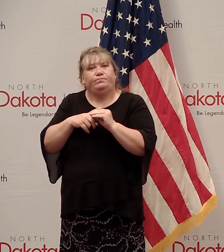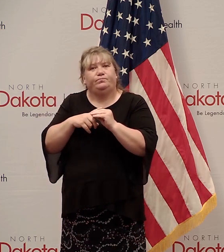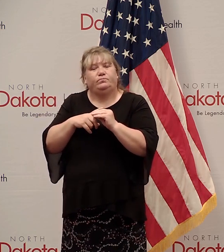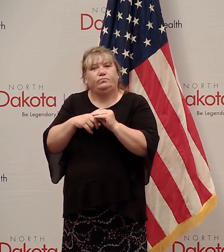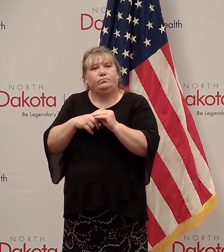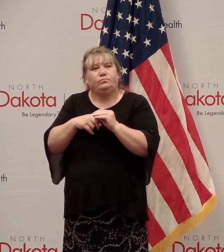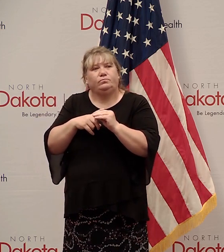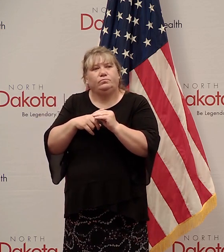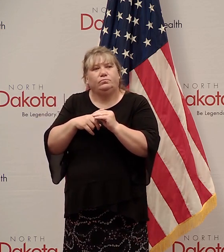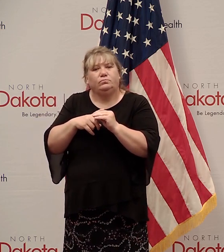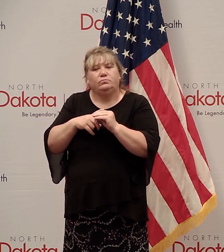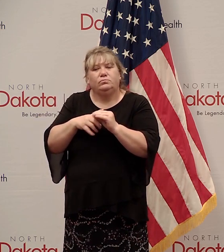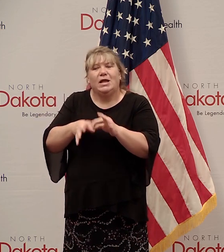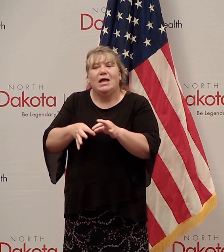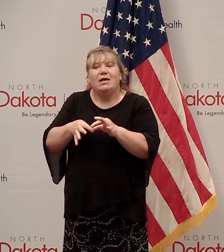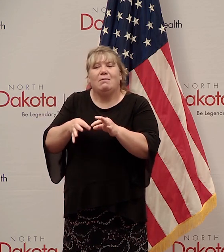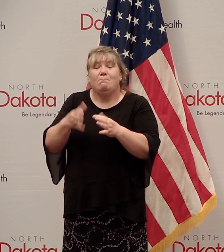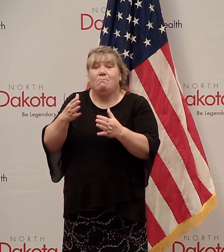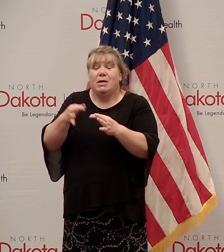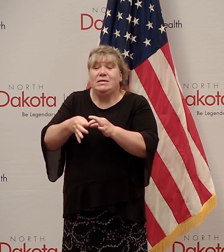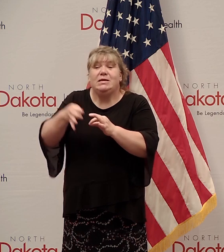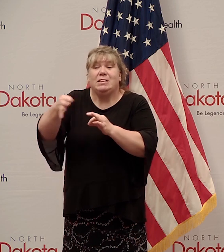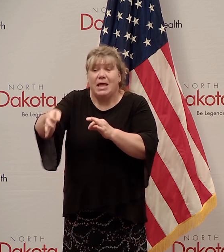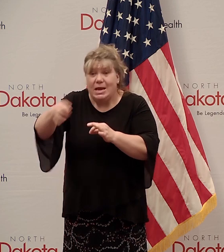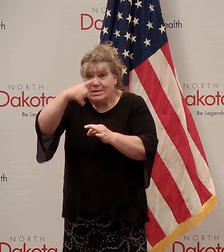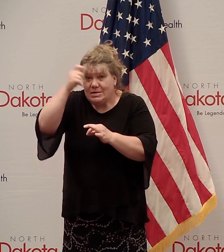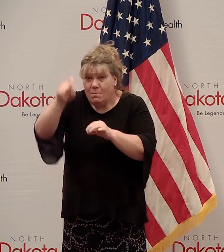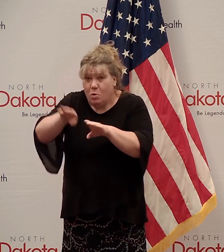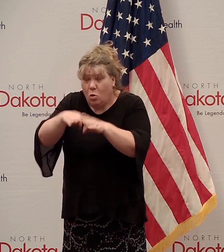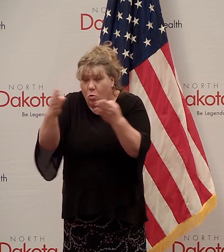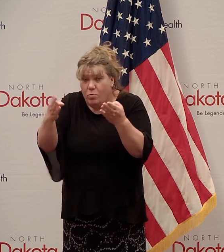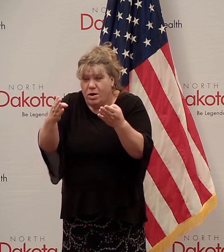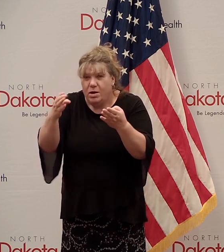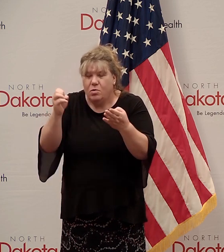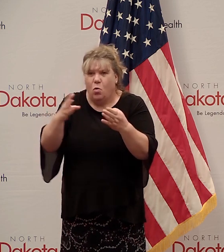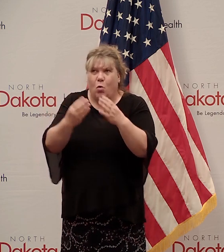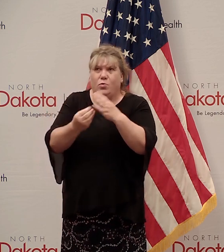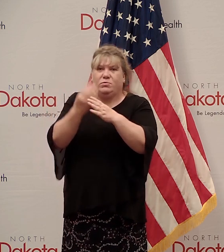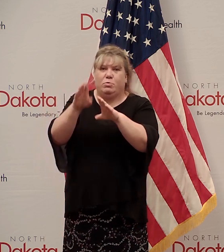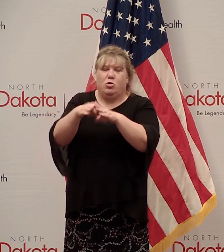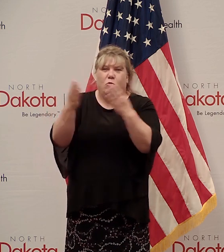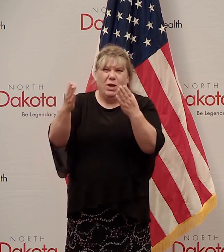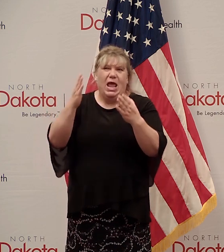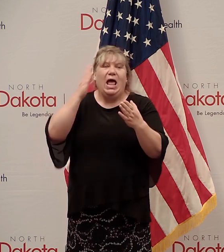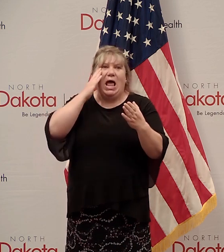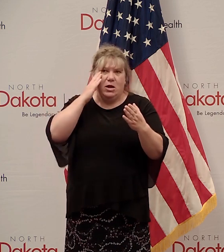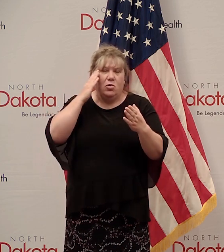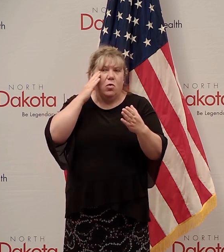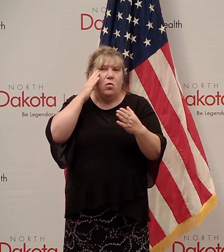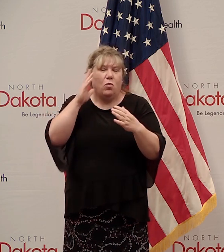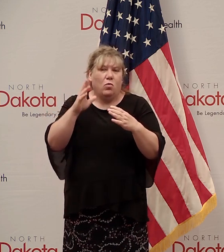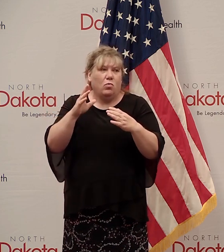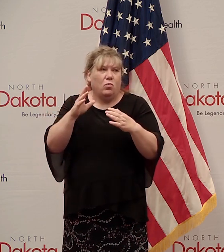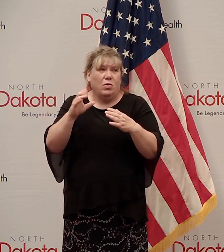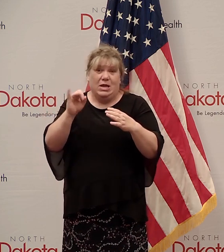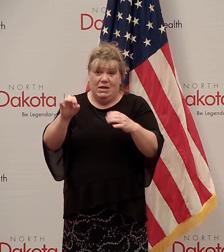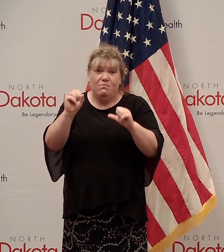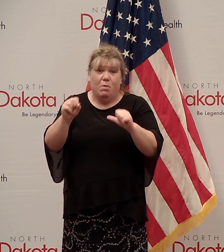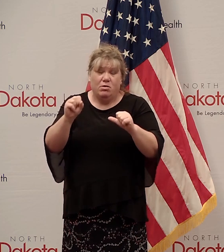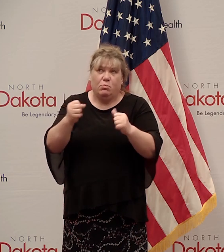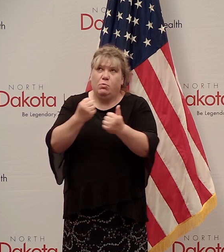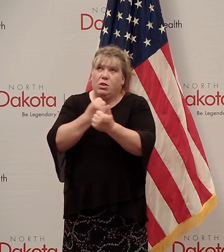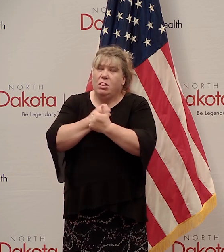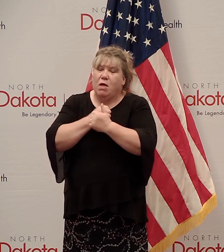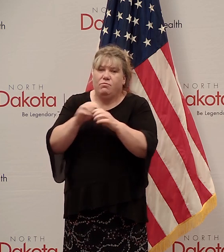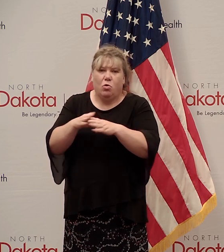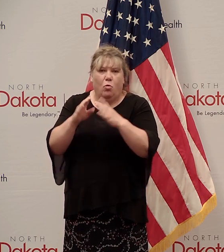delayed summer opening or spring opening. But I know that there is a desire, of course, if at all possible, we'd love